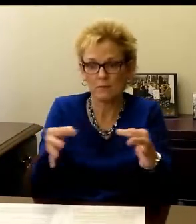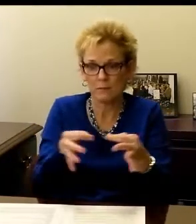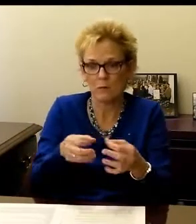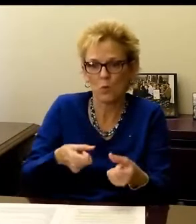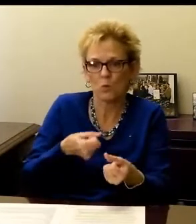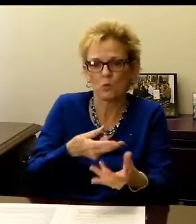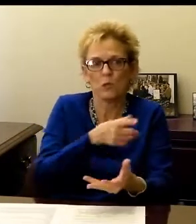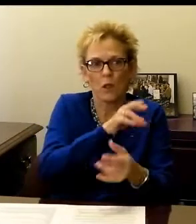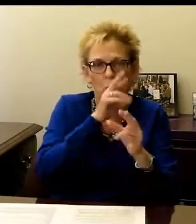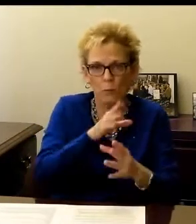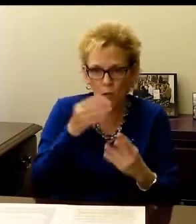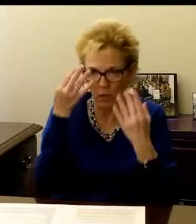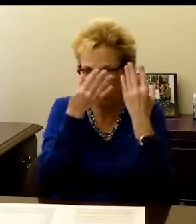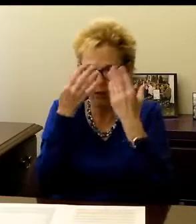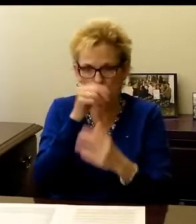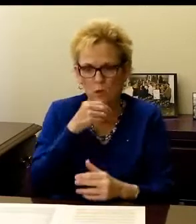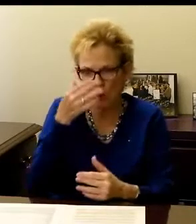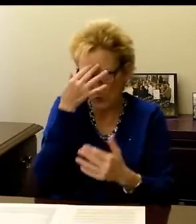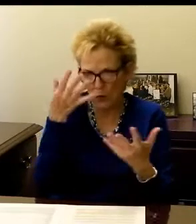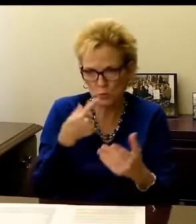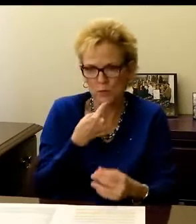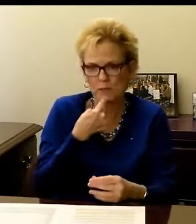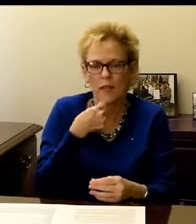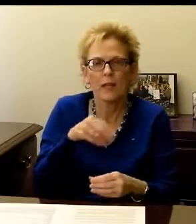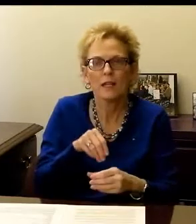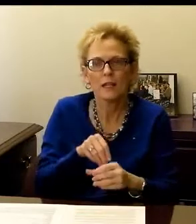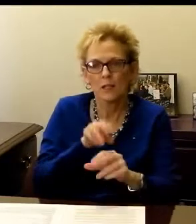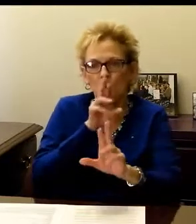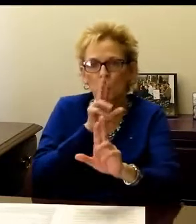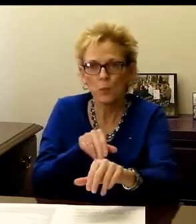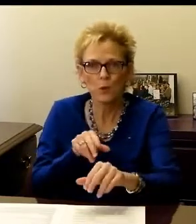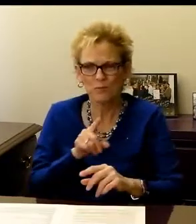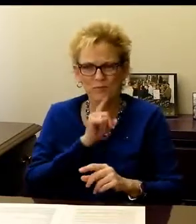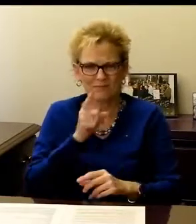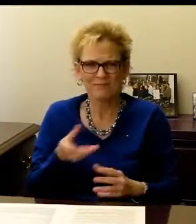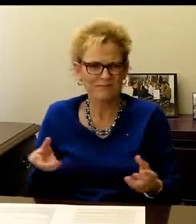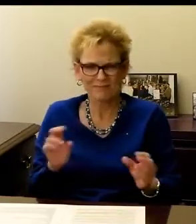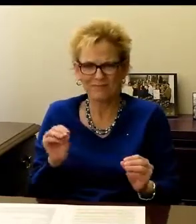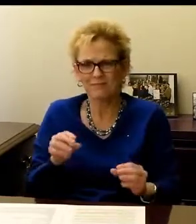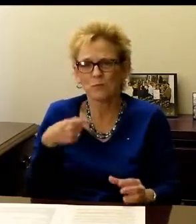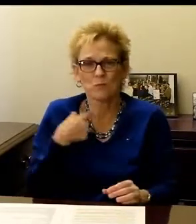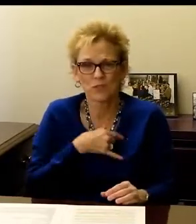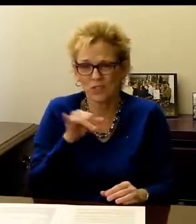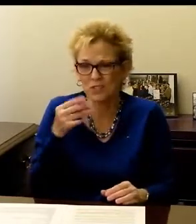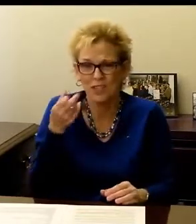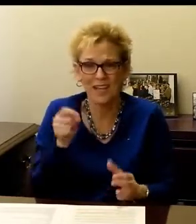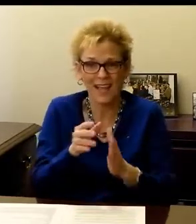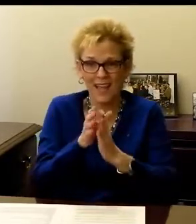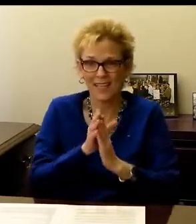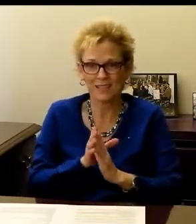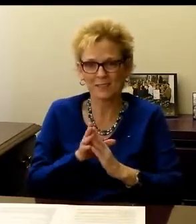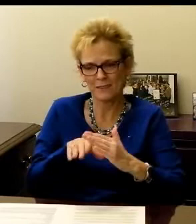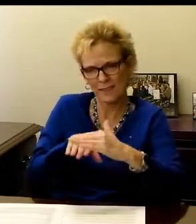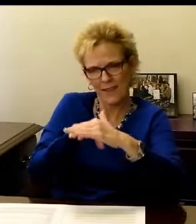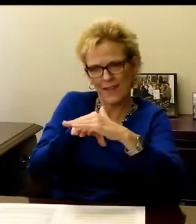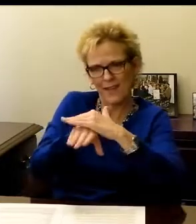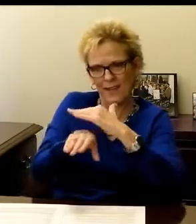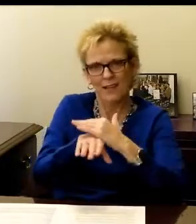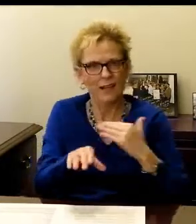They feel that captioning will confuse the reporter and the reporter will not know what to say within the report. We are just asking